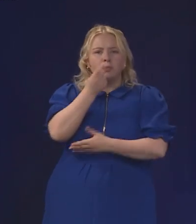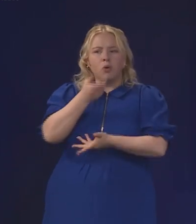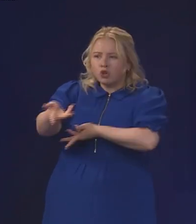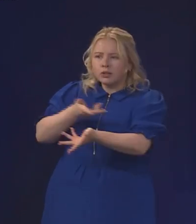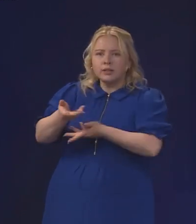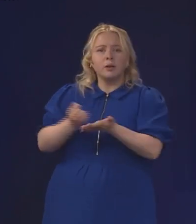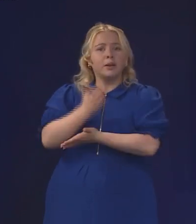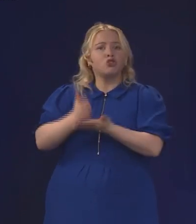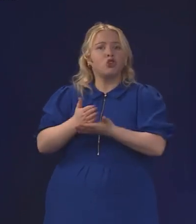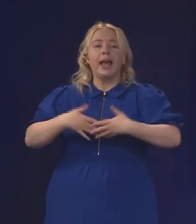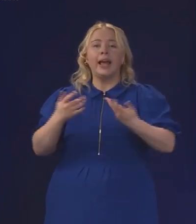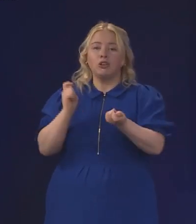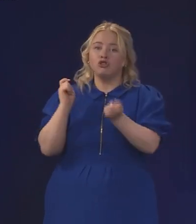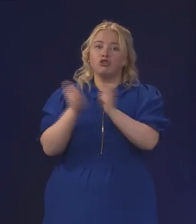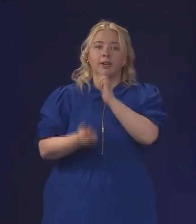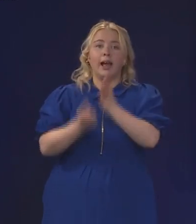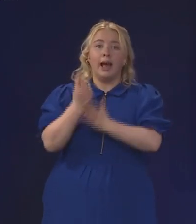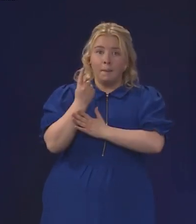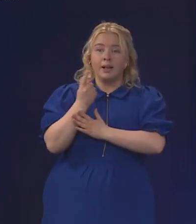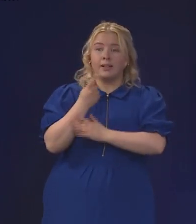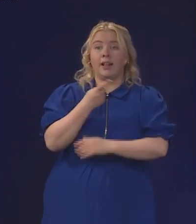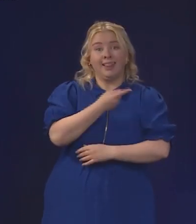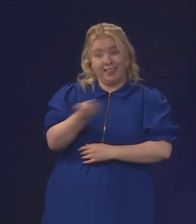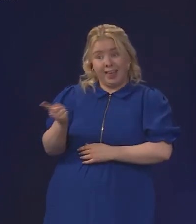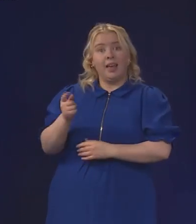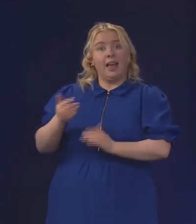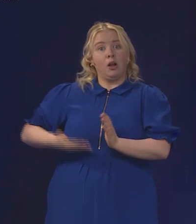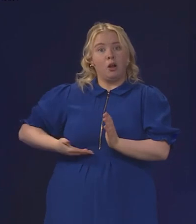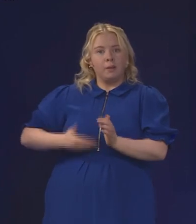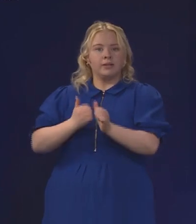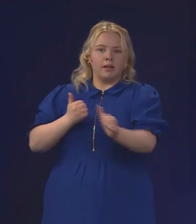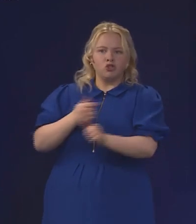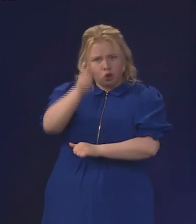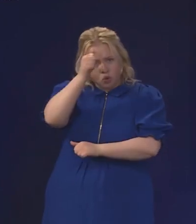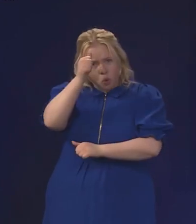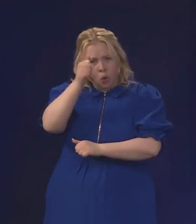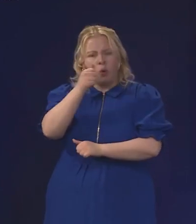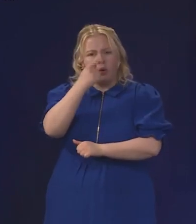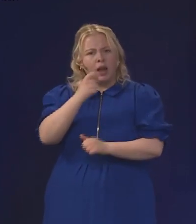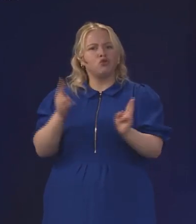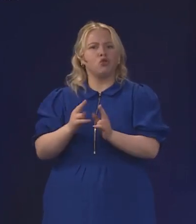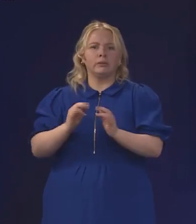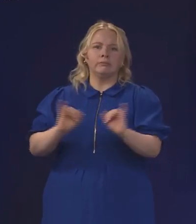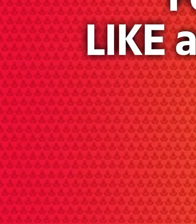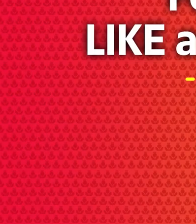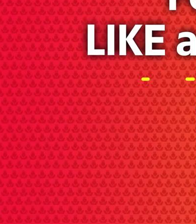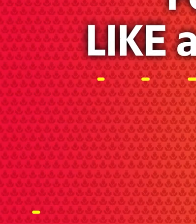reasonable points that are made by industry to reduce any unnecessary impact are taken account of.